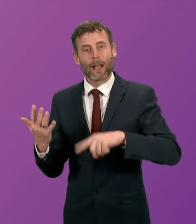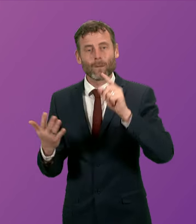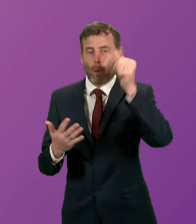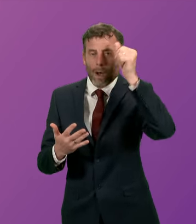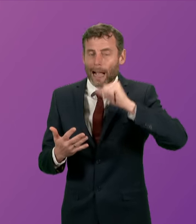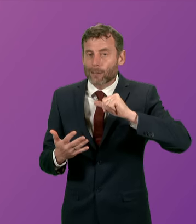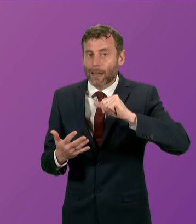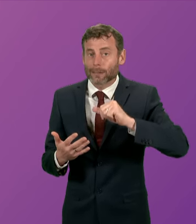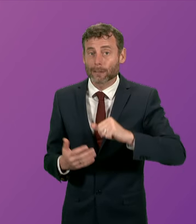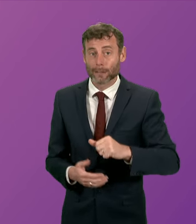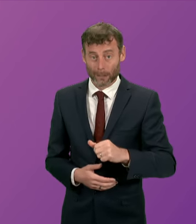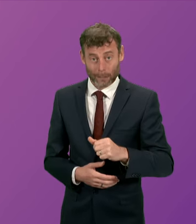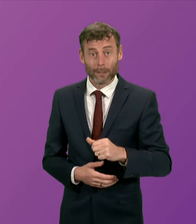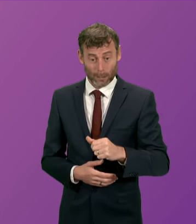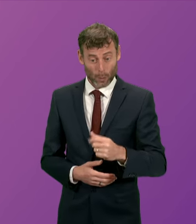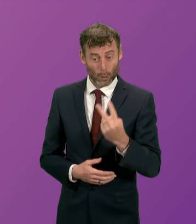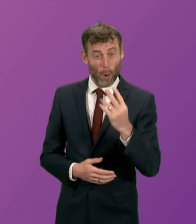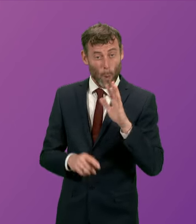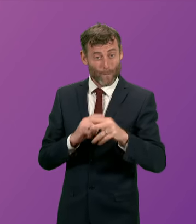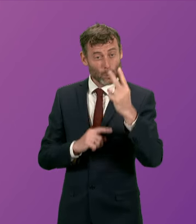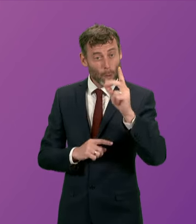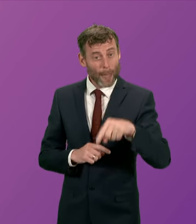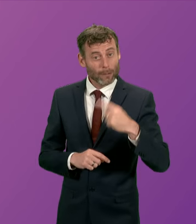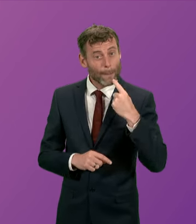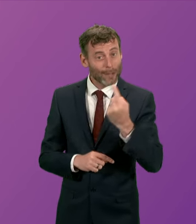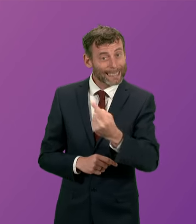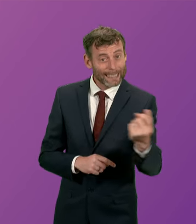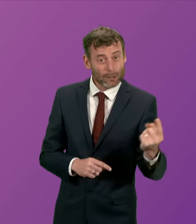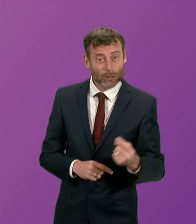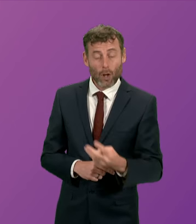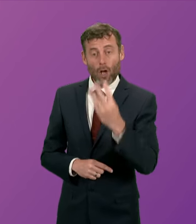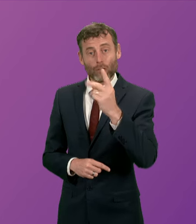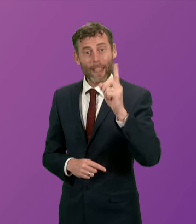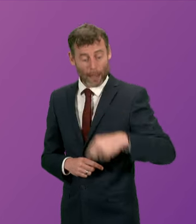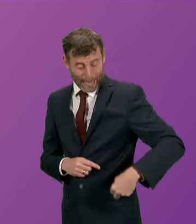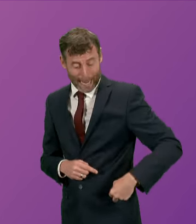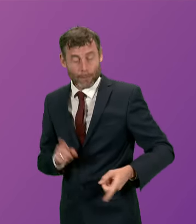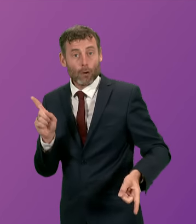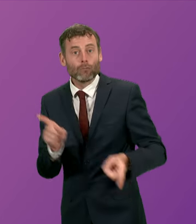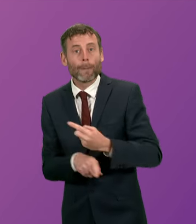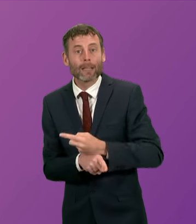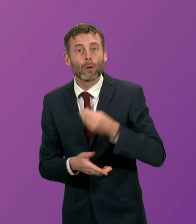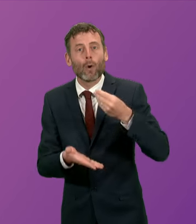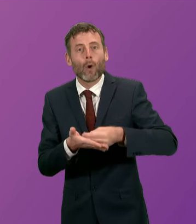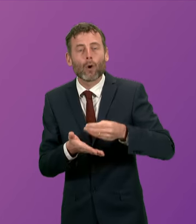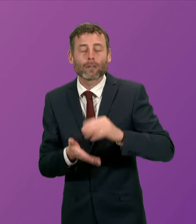£2,800 each. And almost 3,000 hip replacements in Scotland at a cost of more than £14,000